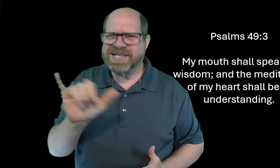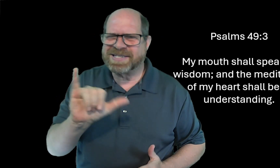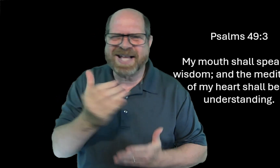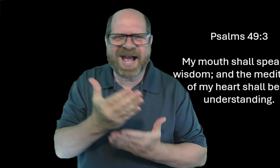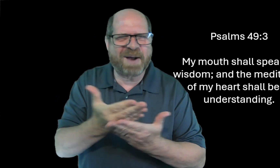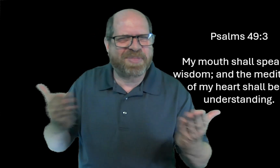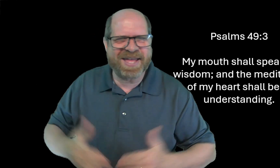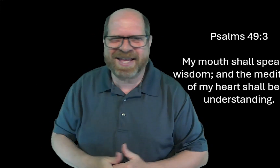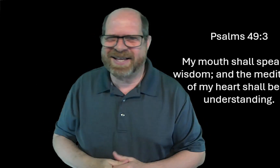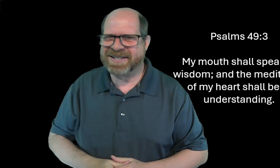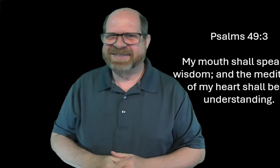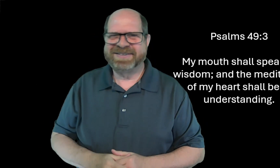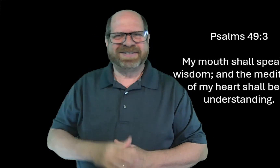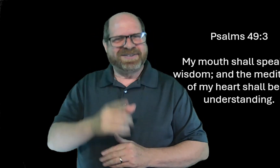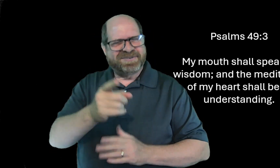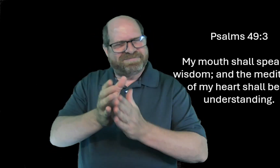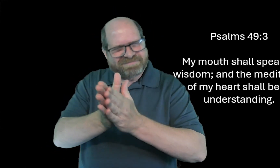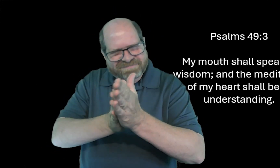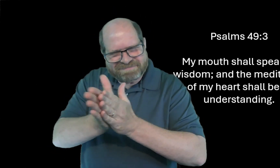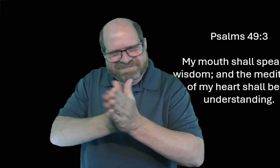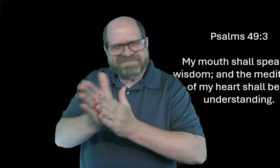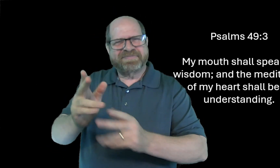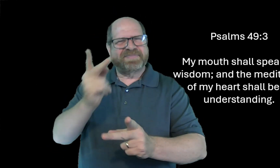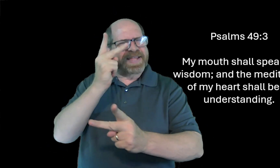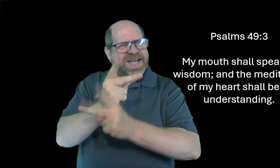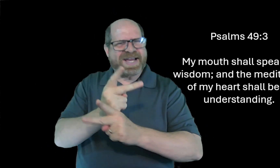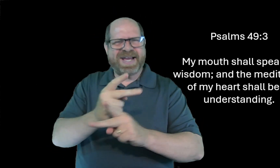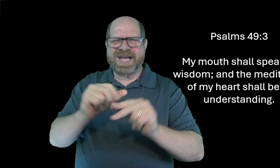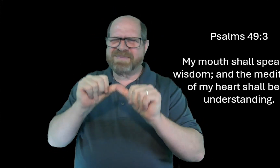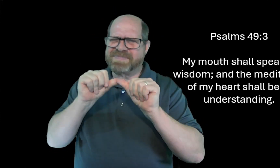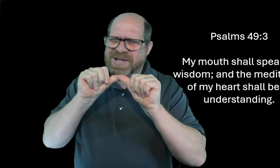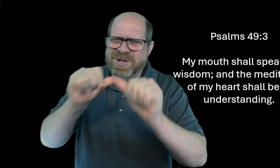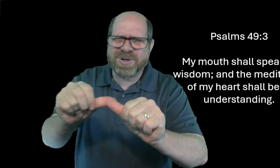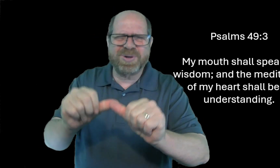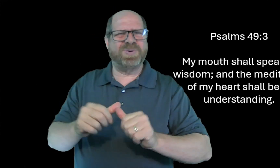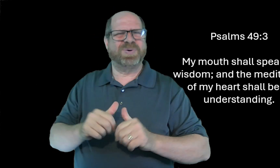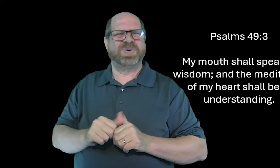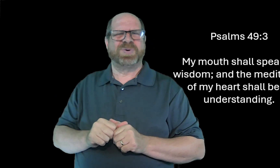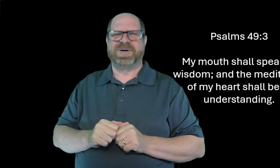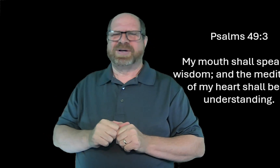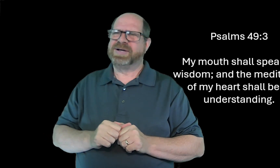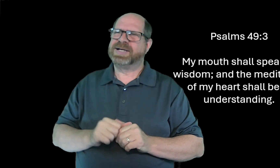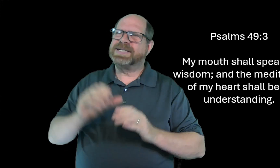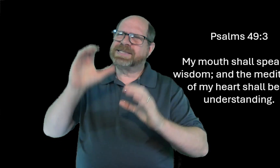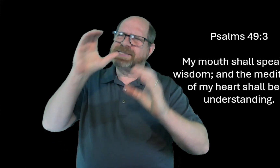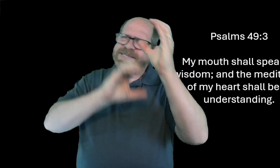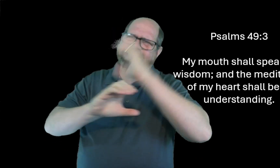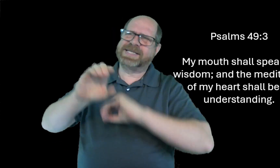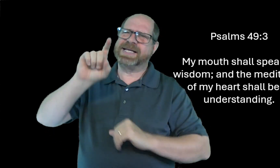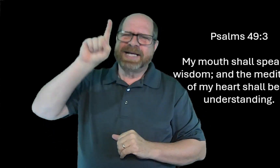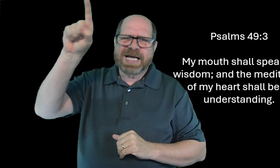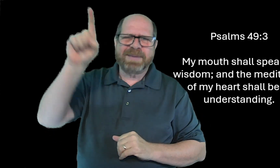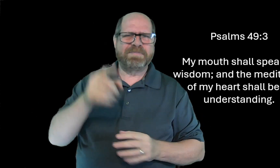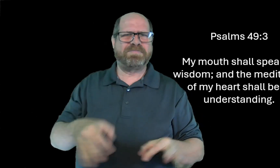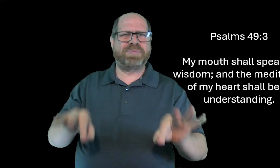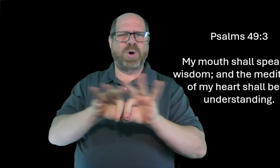that the Lord would give you the same feelings. That you'd be motivated to keep going. To seek Him.